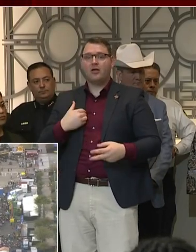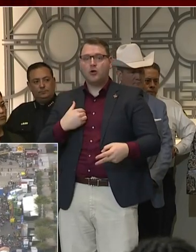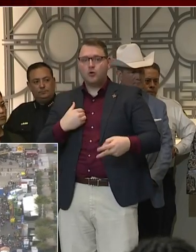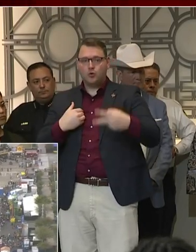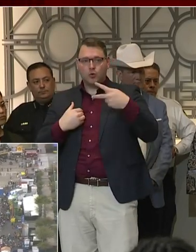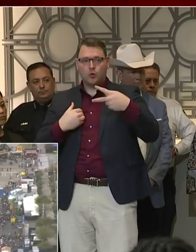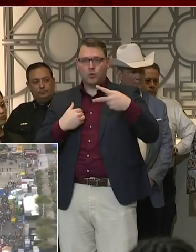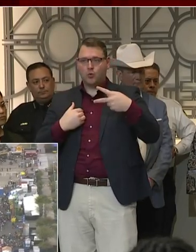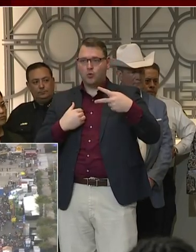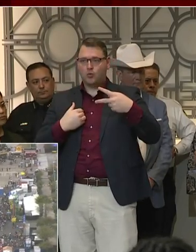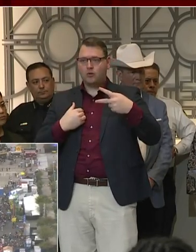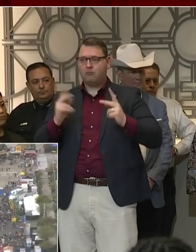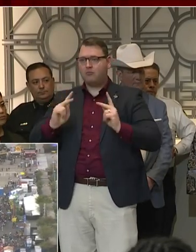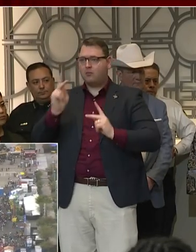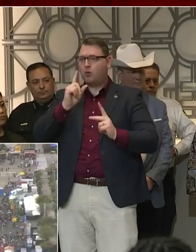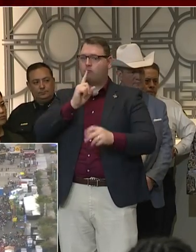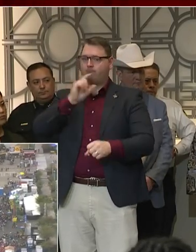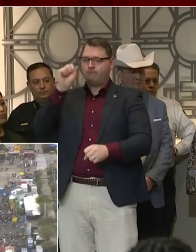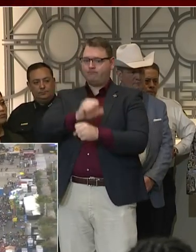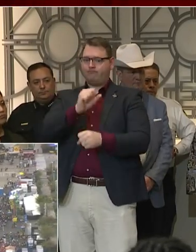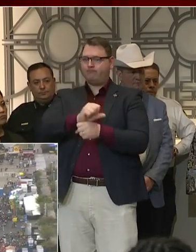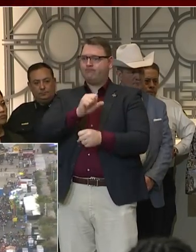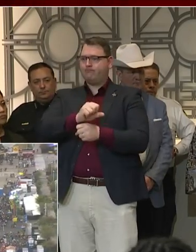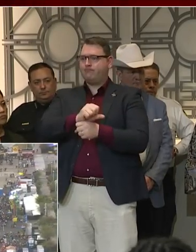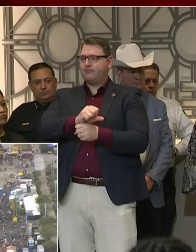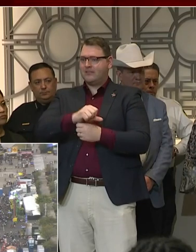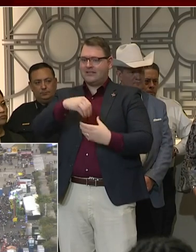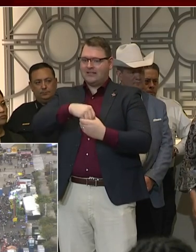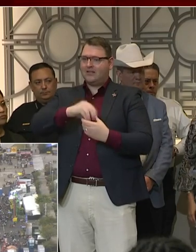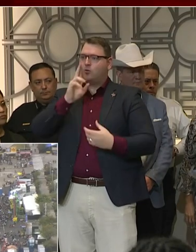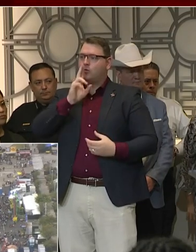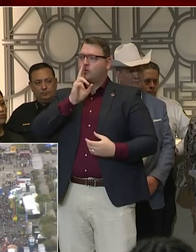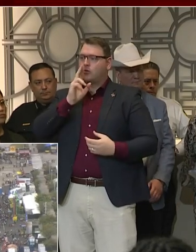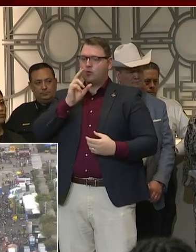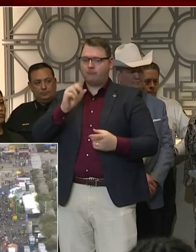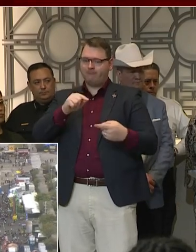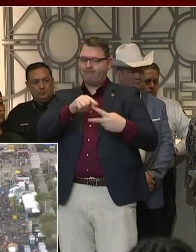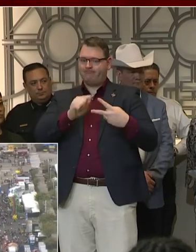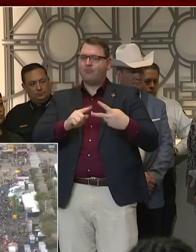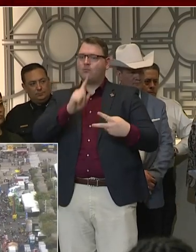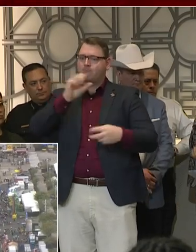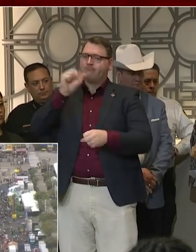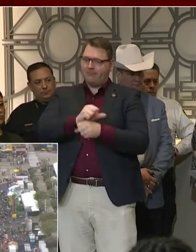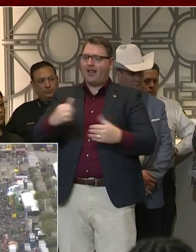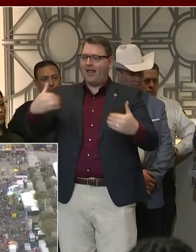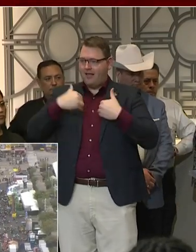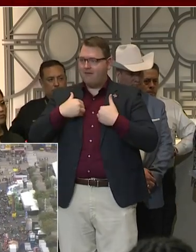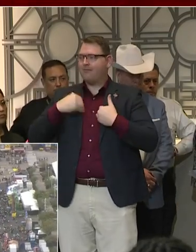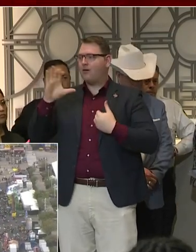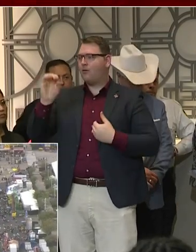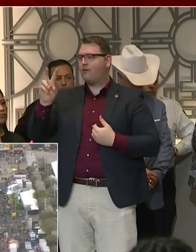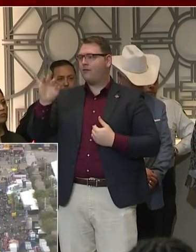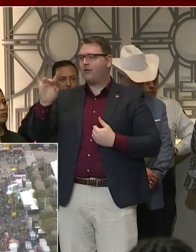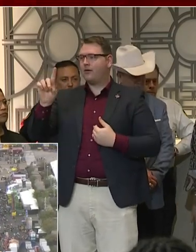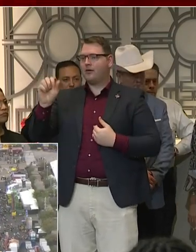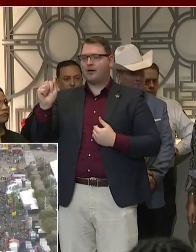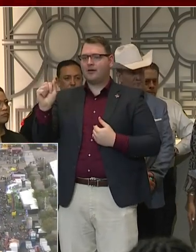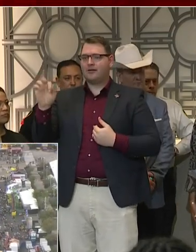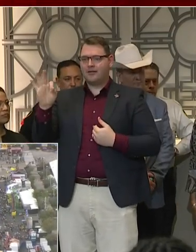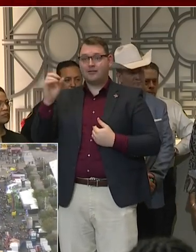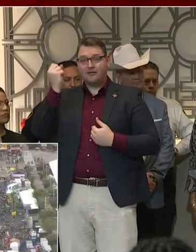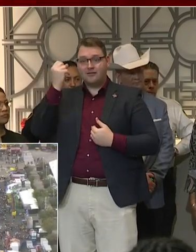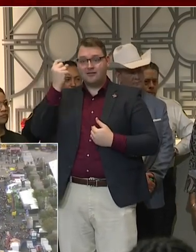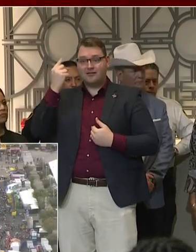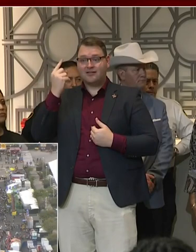city of Houston, we are regional and people travel from one part to the other. And we are totally